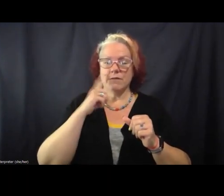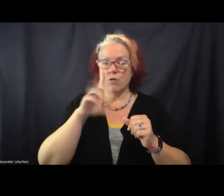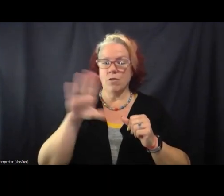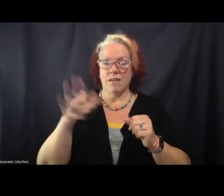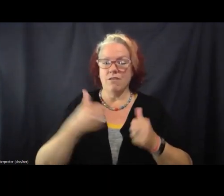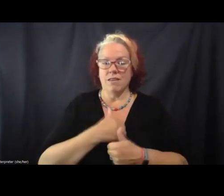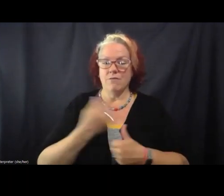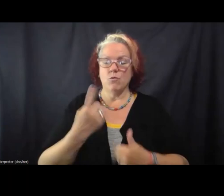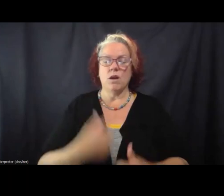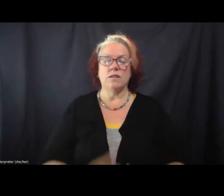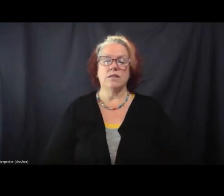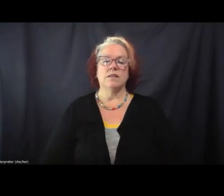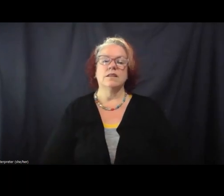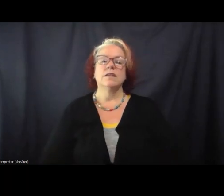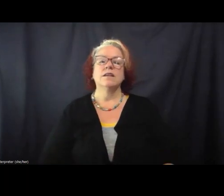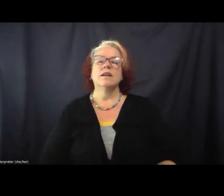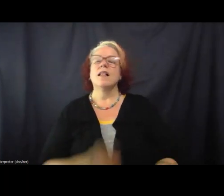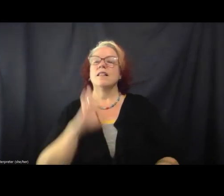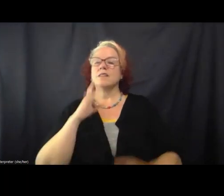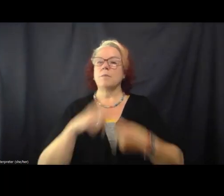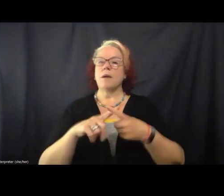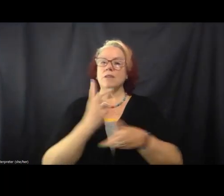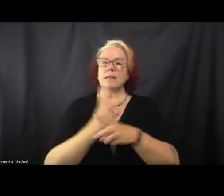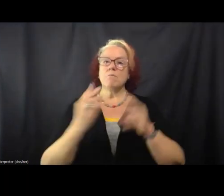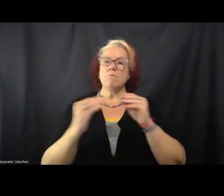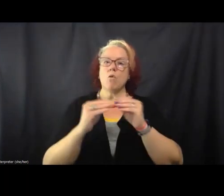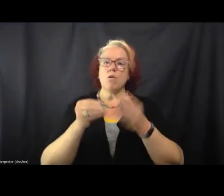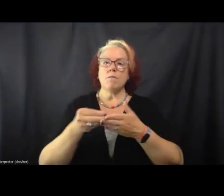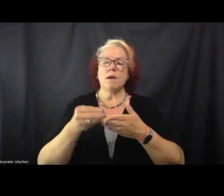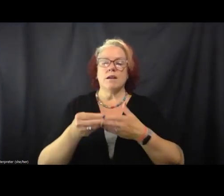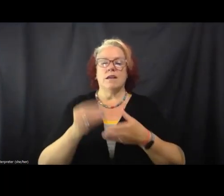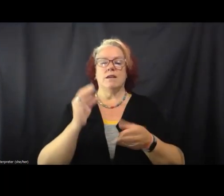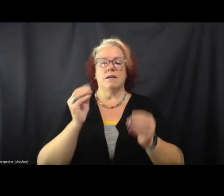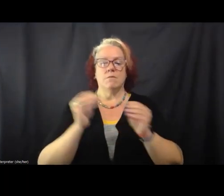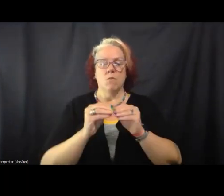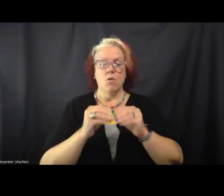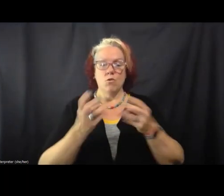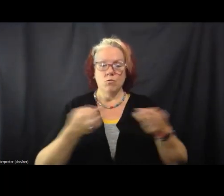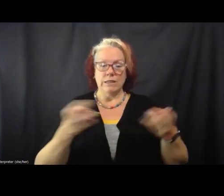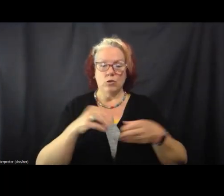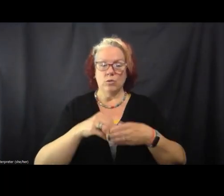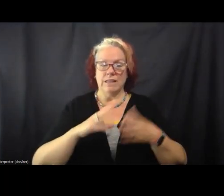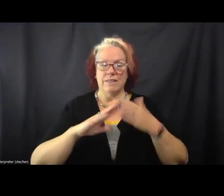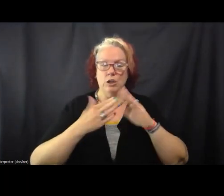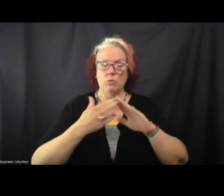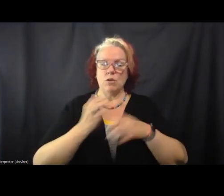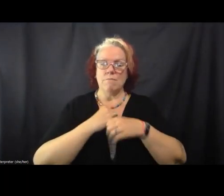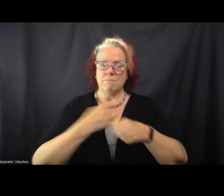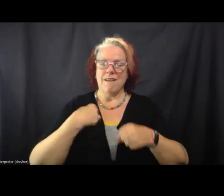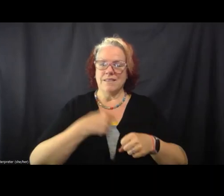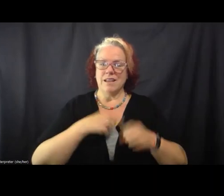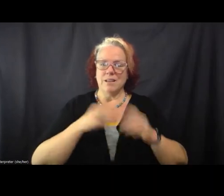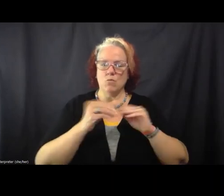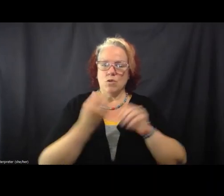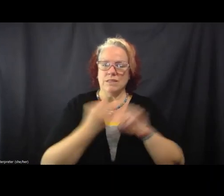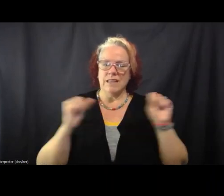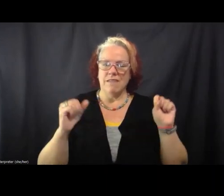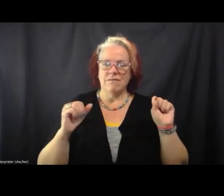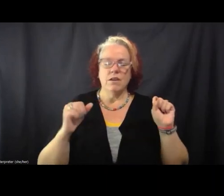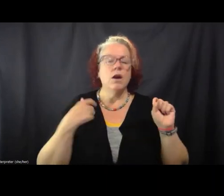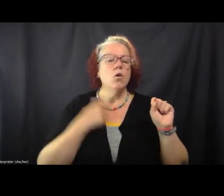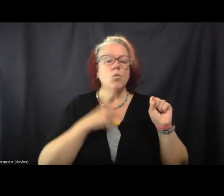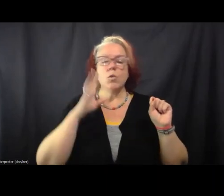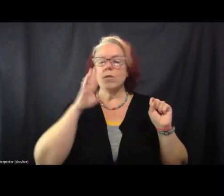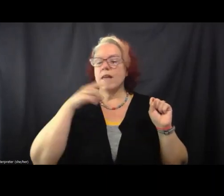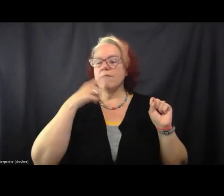Let's talk about how keeping more money and more resources in those communities actually makes us safer. We will talk, we will have the public